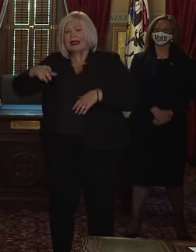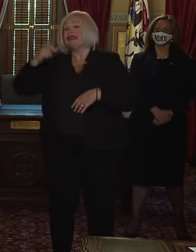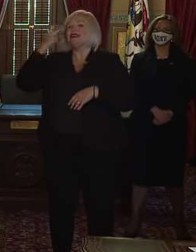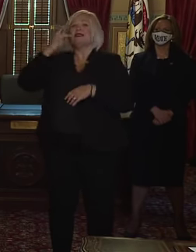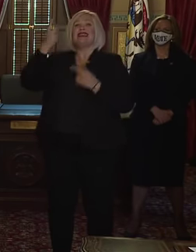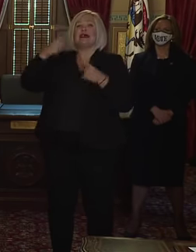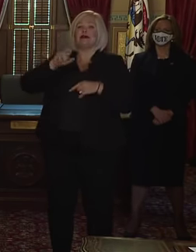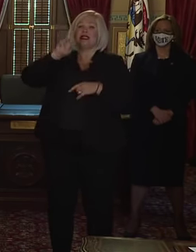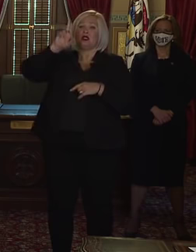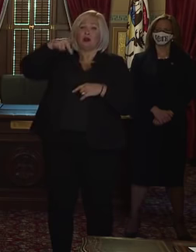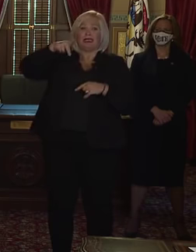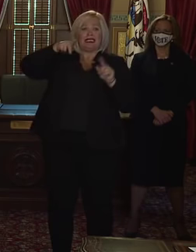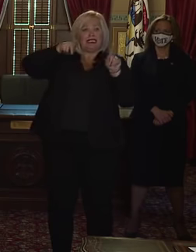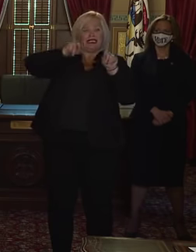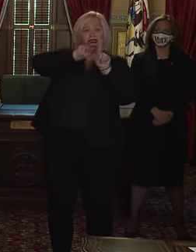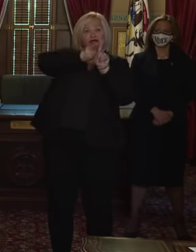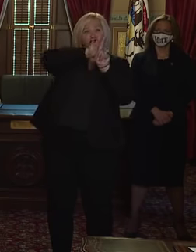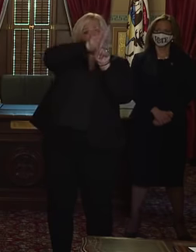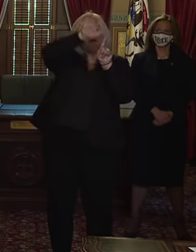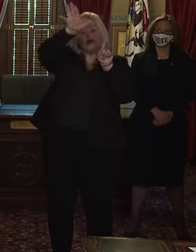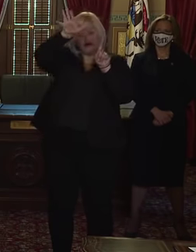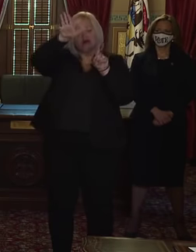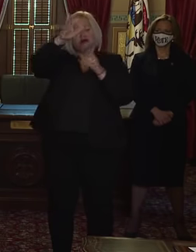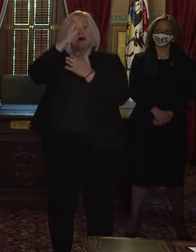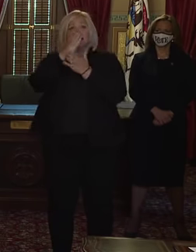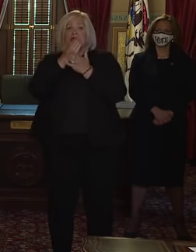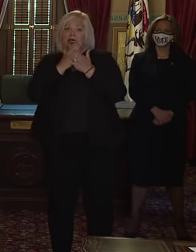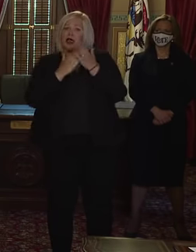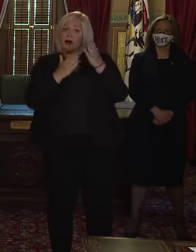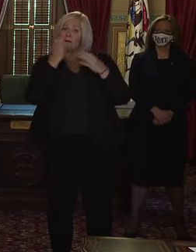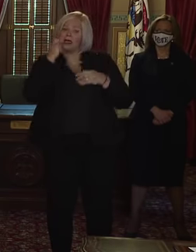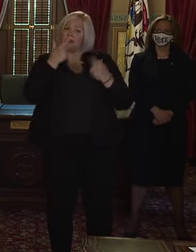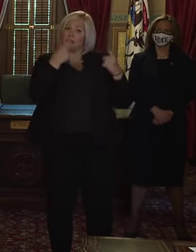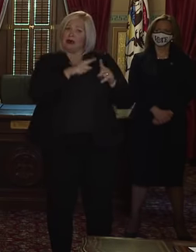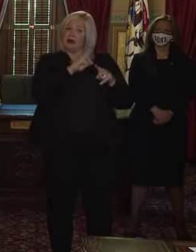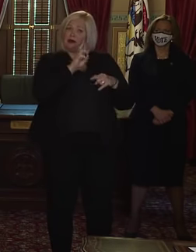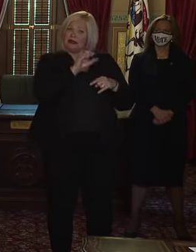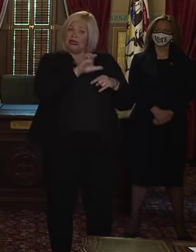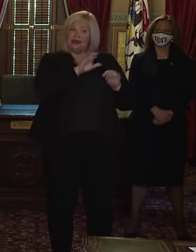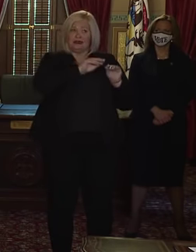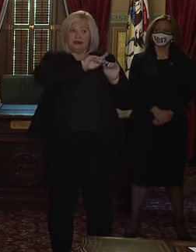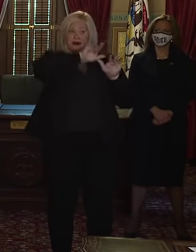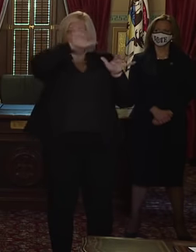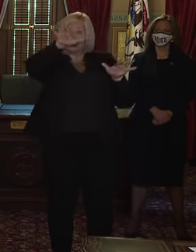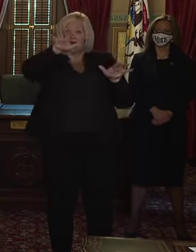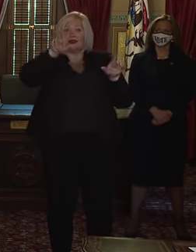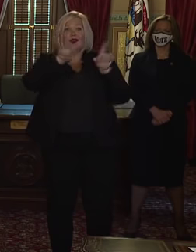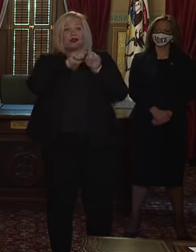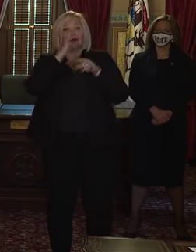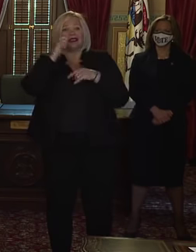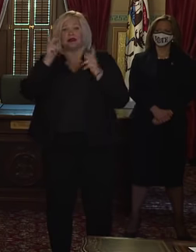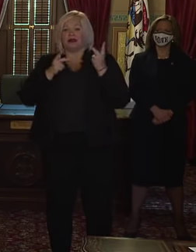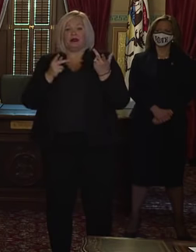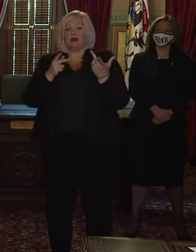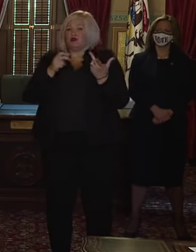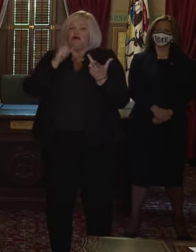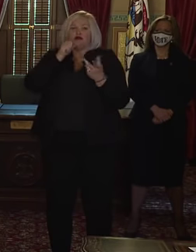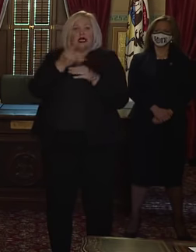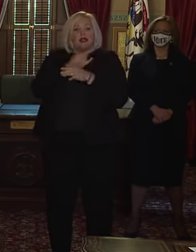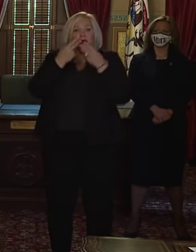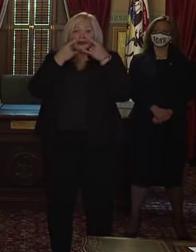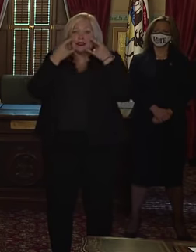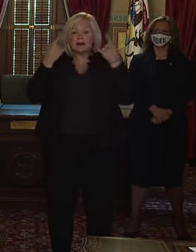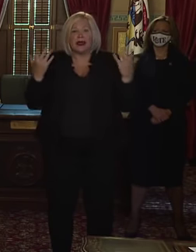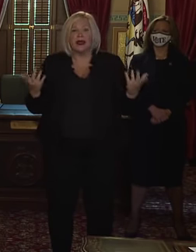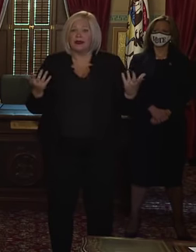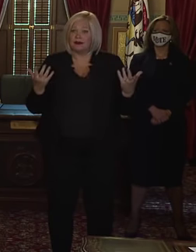in the Upper Peninsula. Some of it could be because of what's going on in Wisconsin. Other could be because people have dropped their guard, and